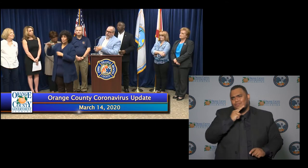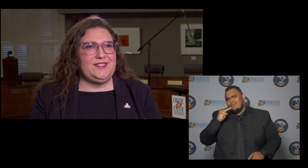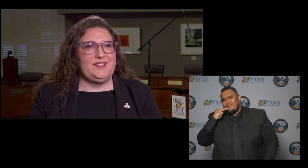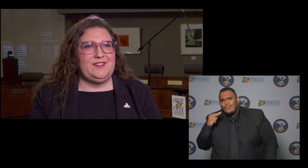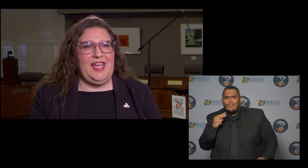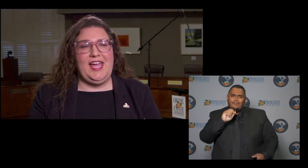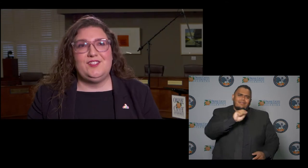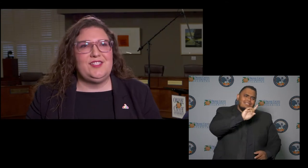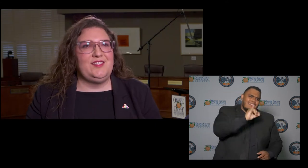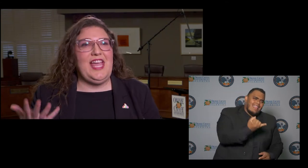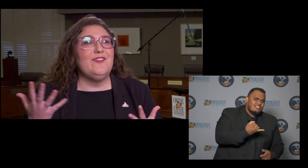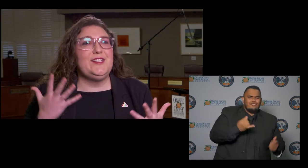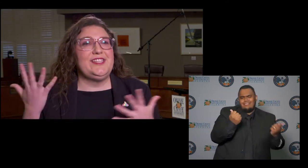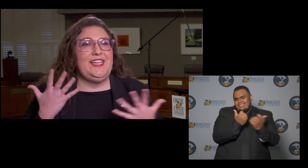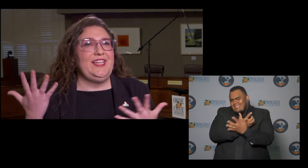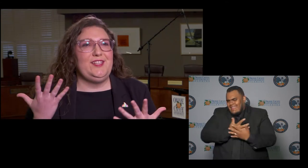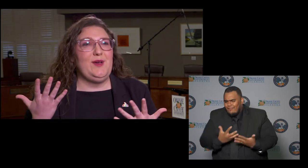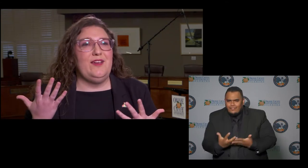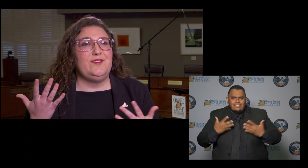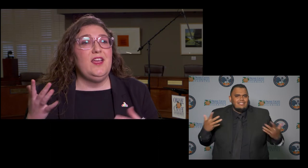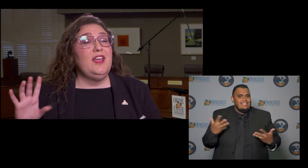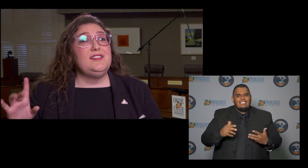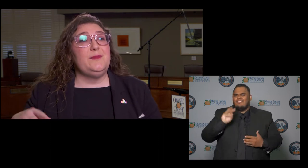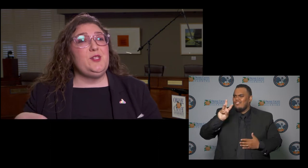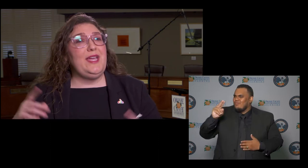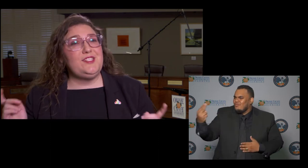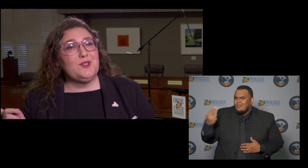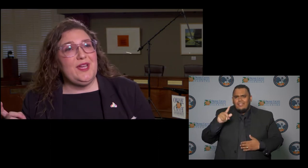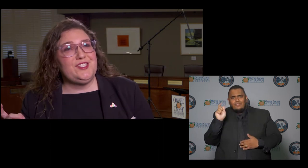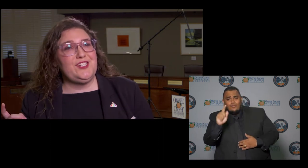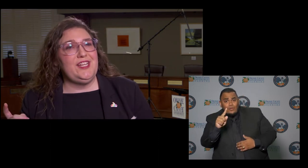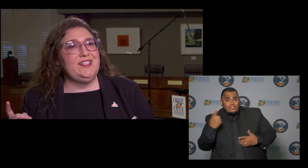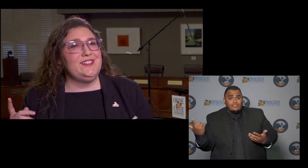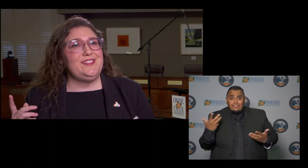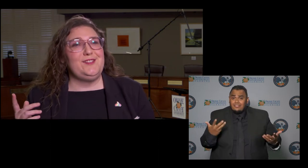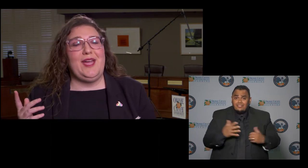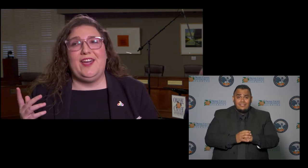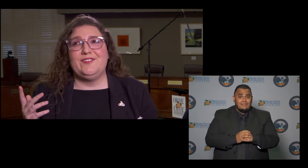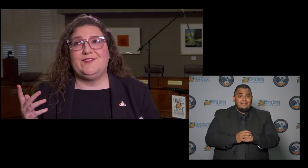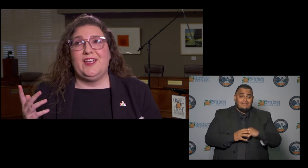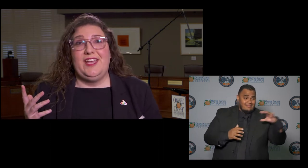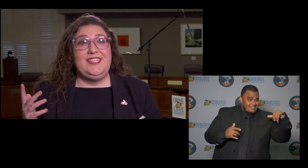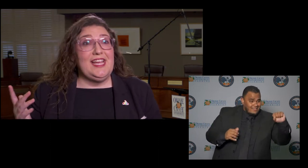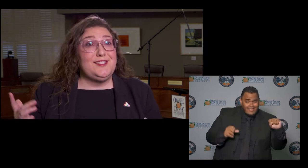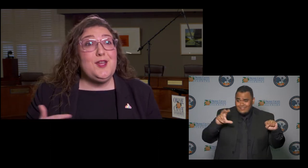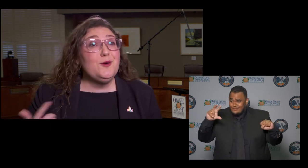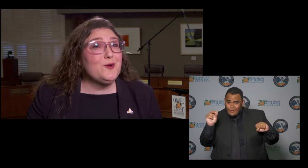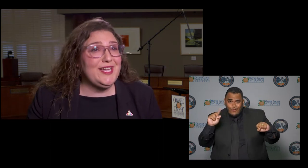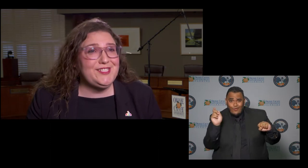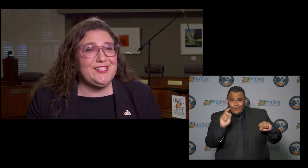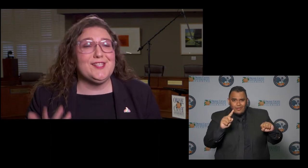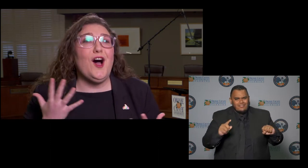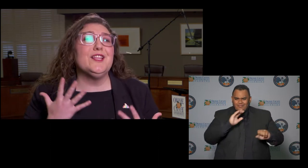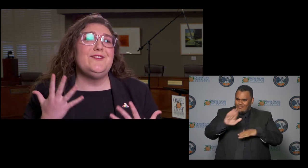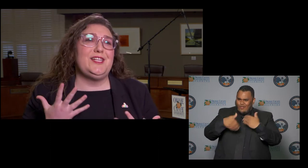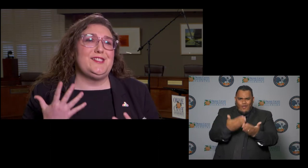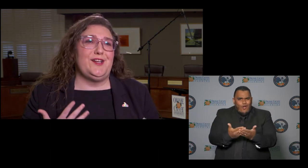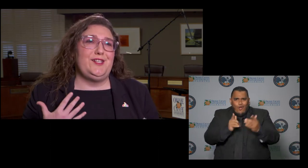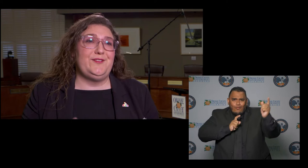adjectives everything you have WH questions you have yes no questions all of it is on your